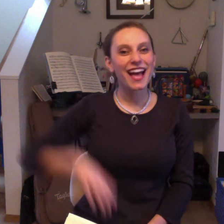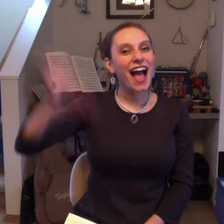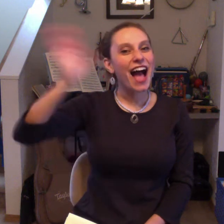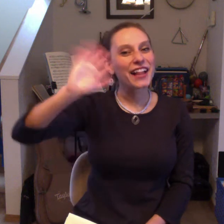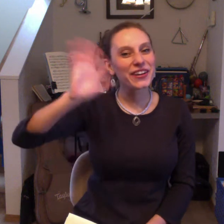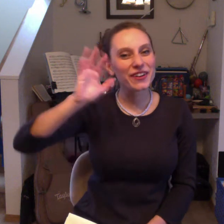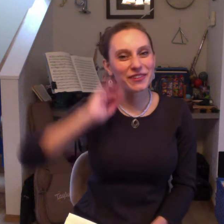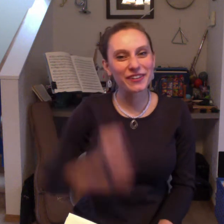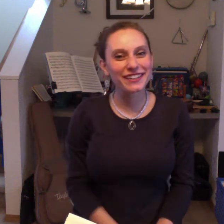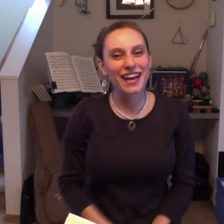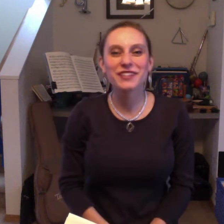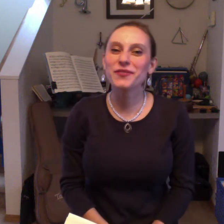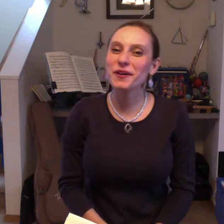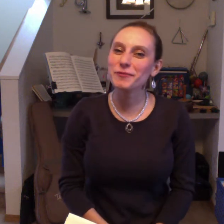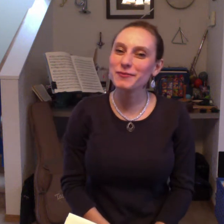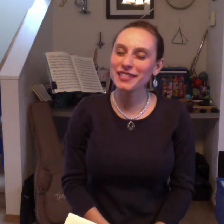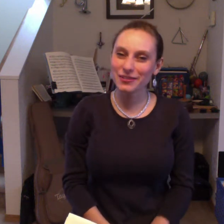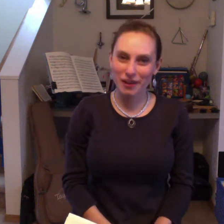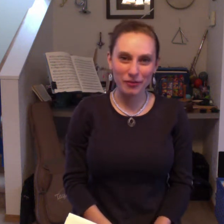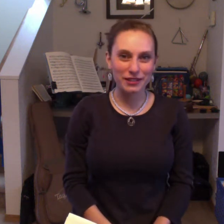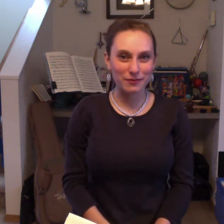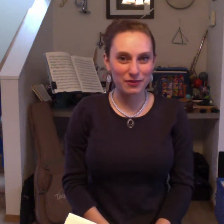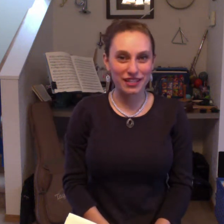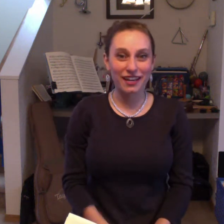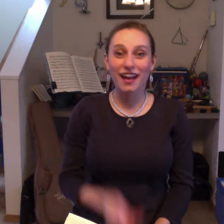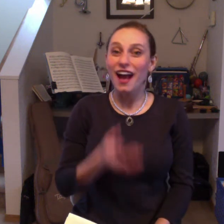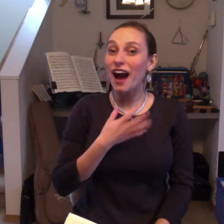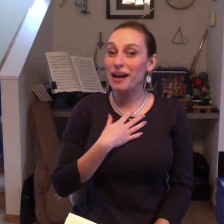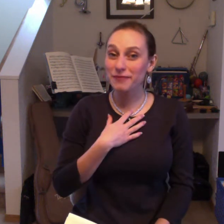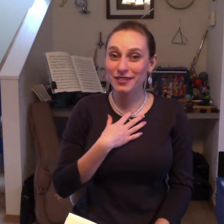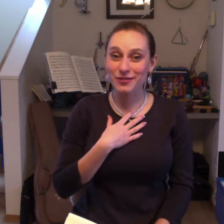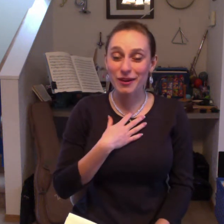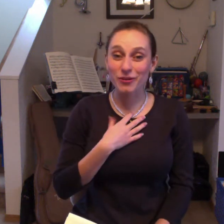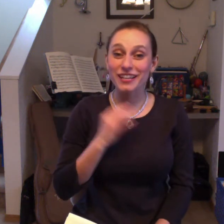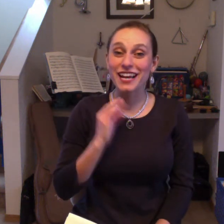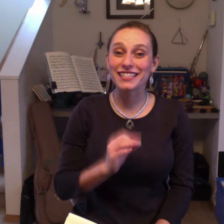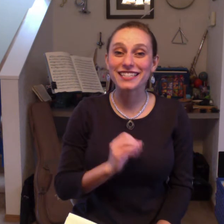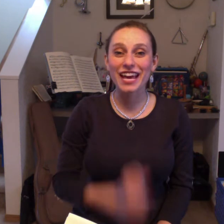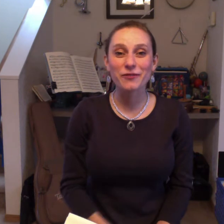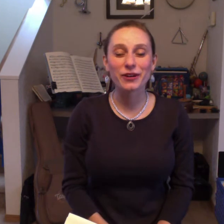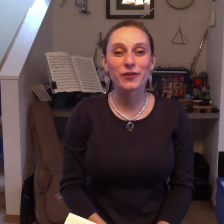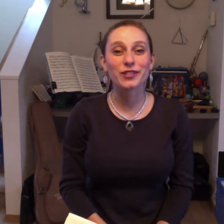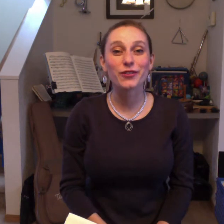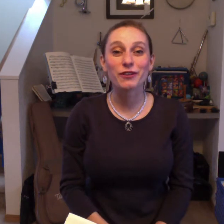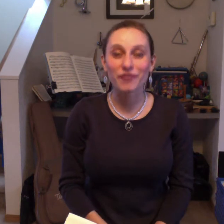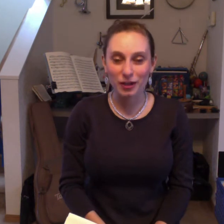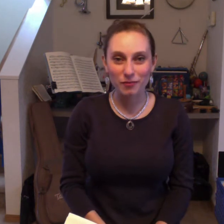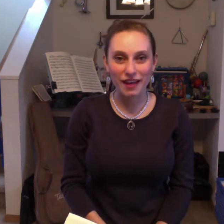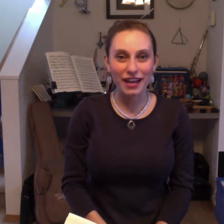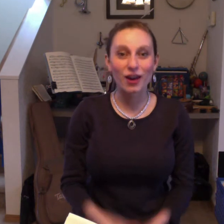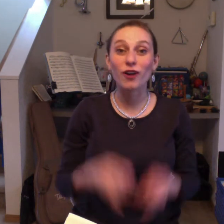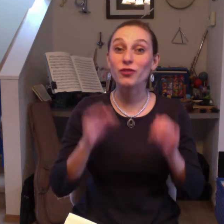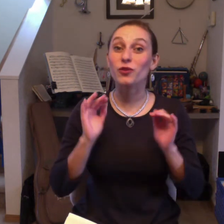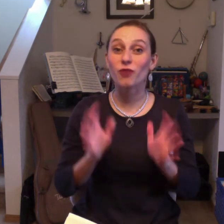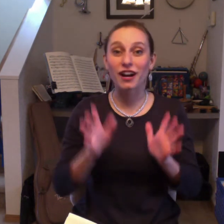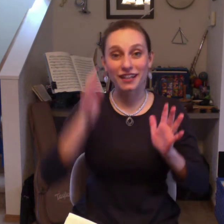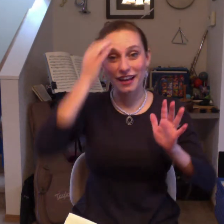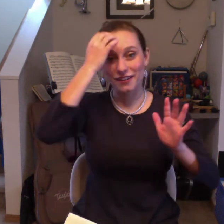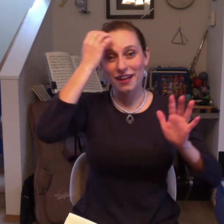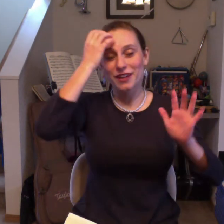Hello everyone and welcome to Mrs. Graymorning's Music. I'm Mrs. Graymorning and today we are going to learn a finger play called The Crocodile. So